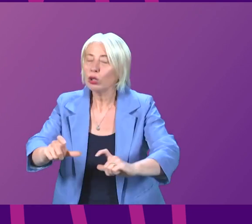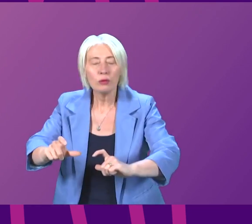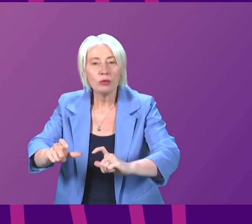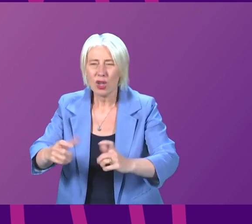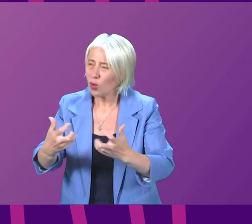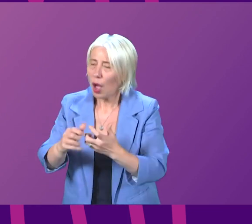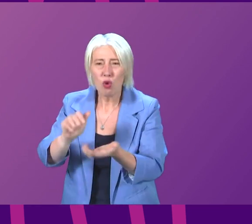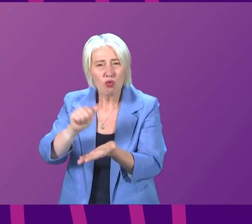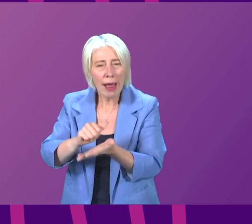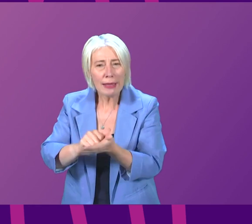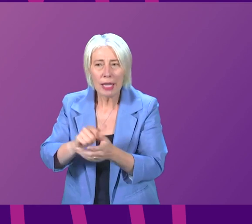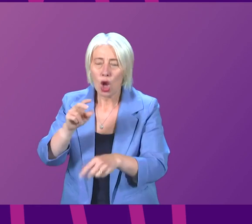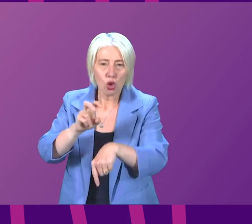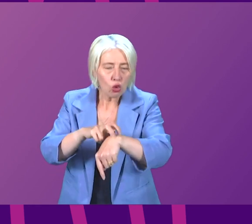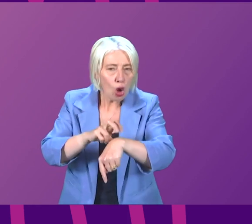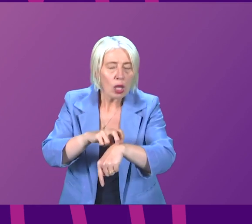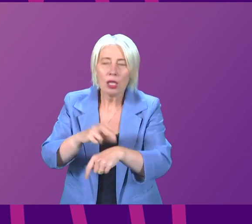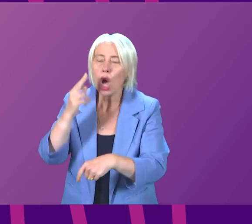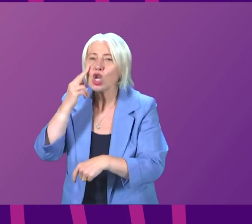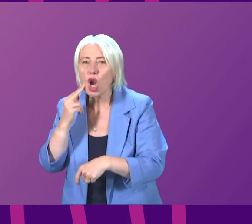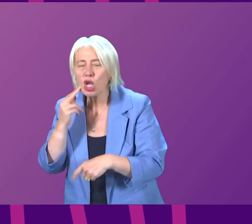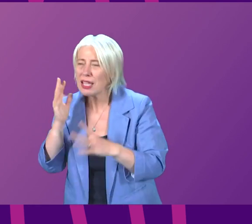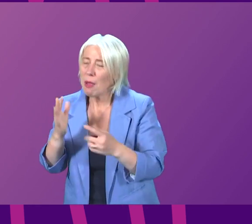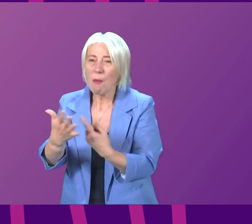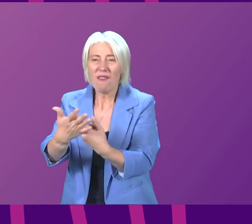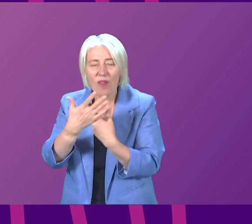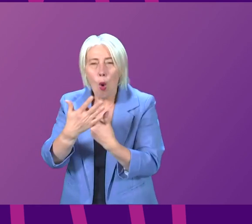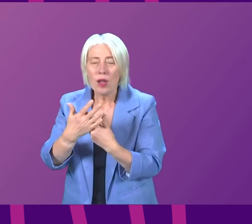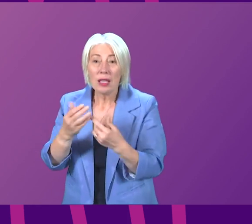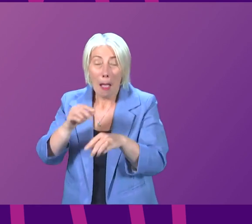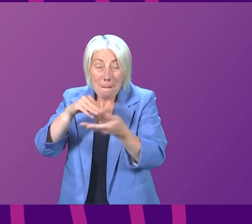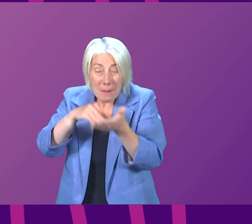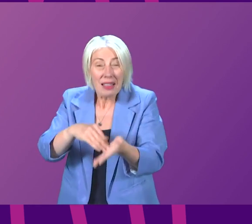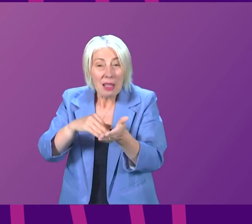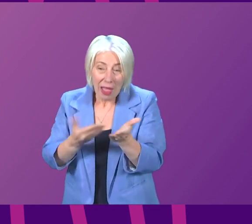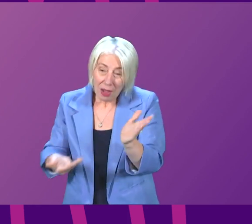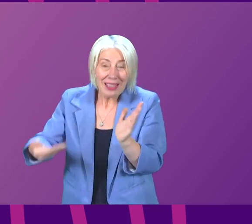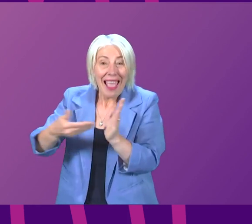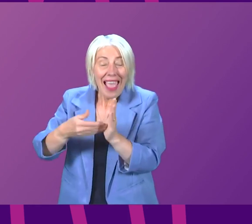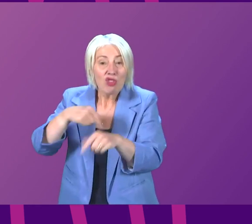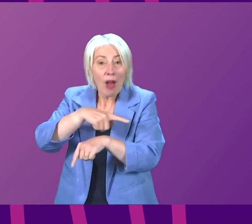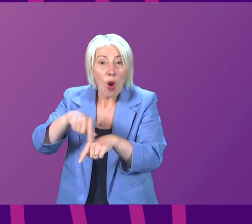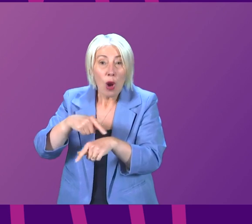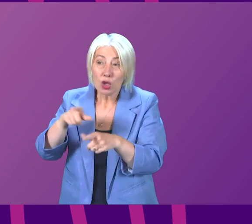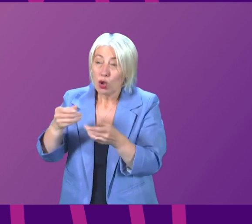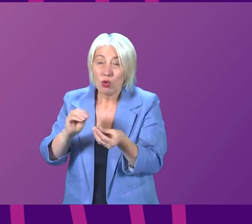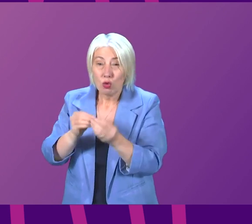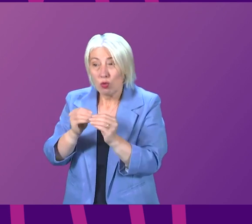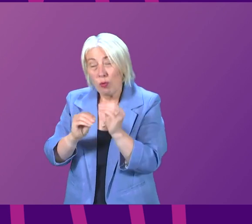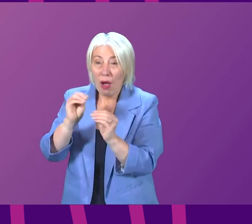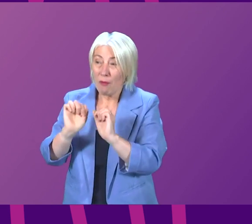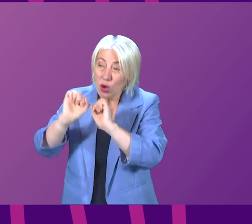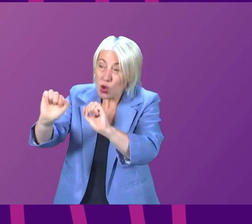can it be right that hard pressed doctors and nurses are being forced to work millions of extra hours to make up for her failings in our NHS